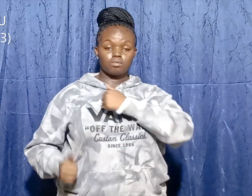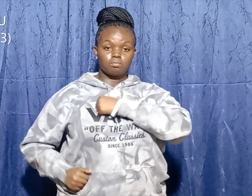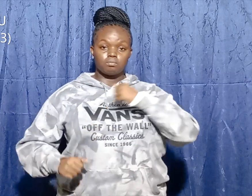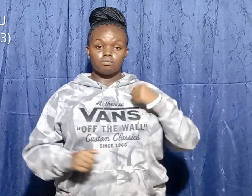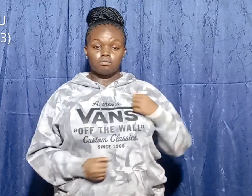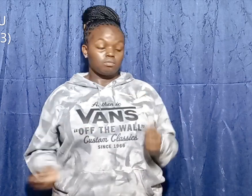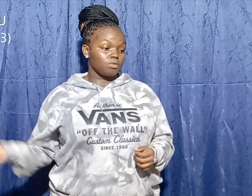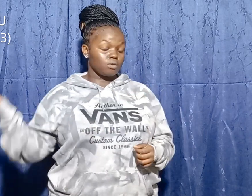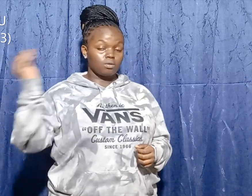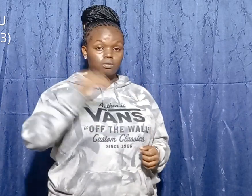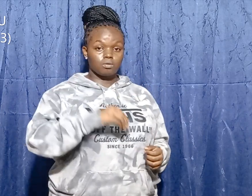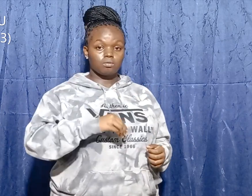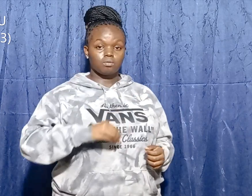to where they were kept.